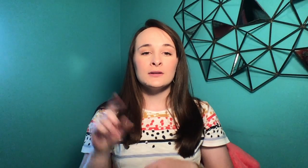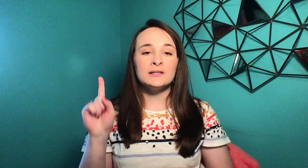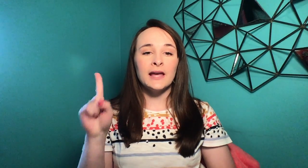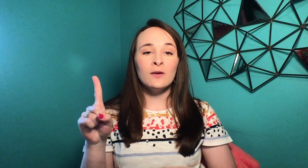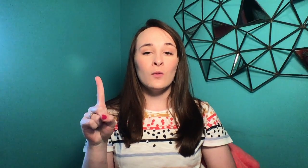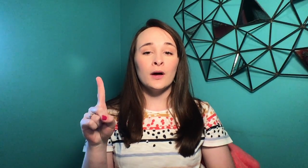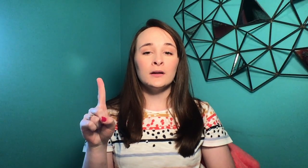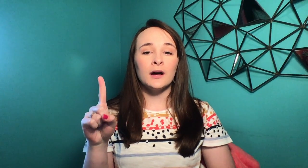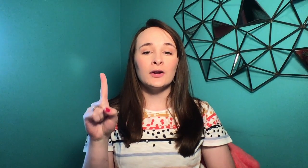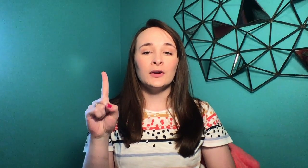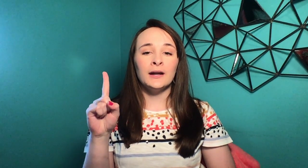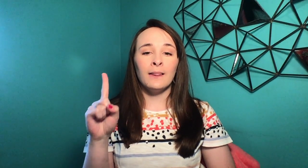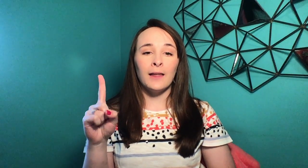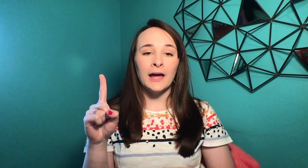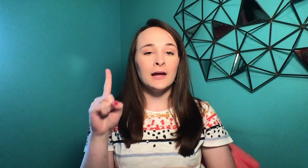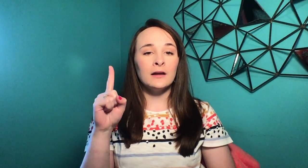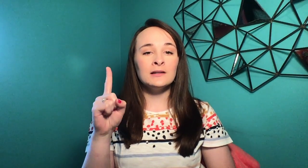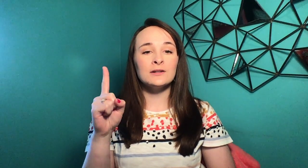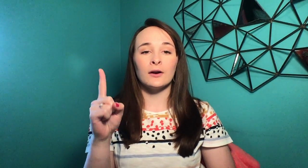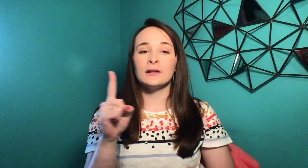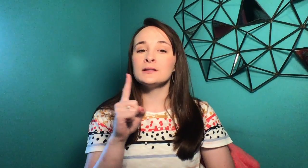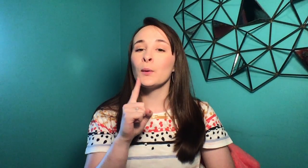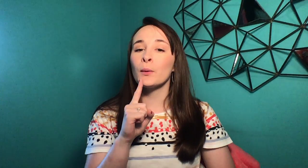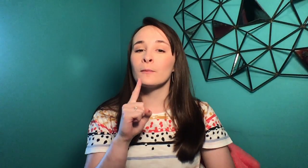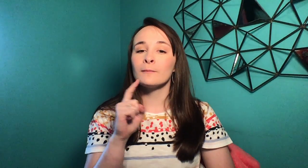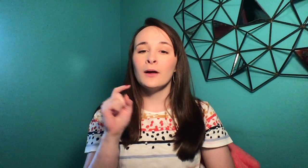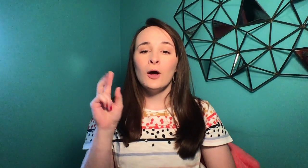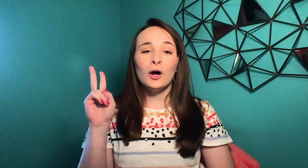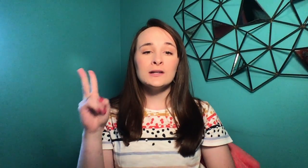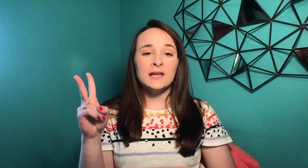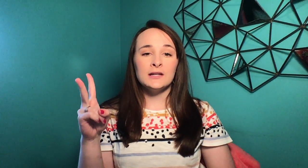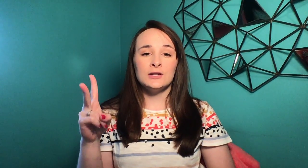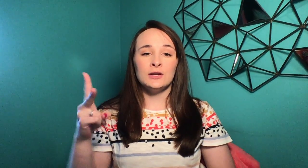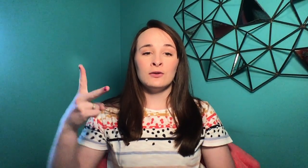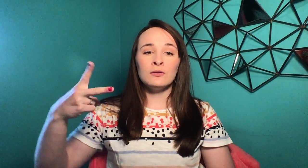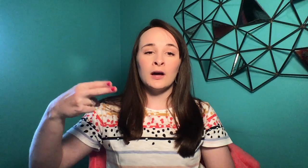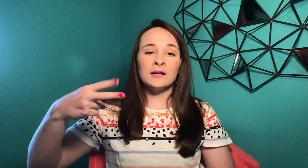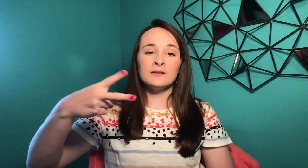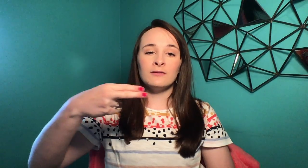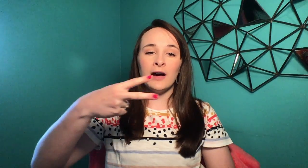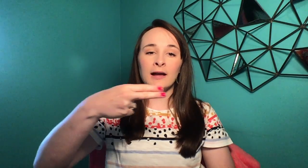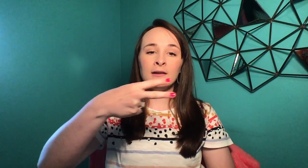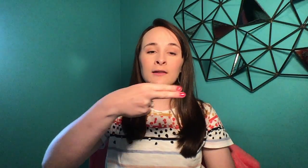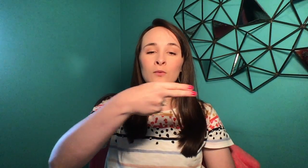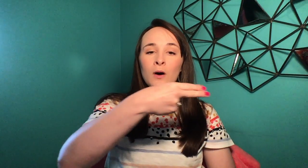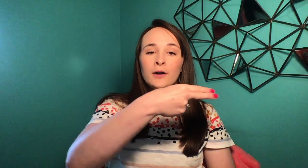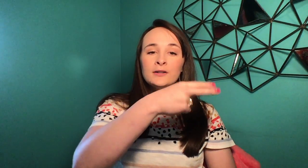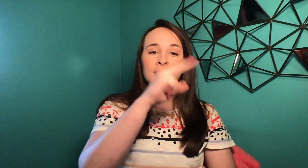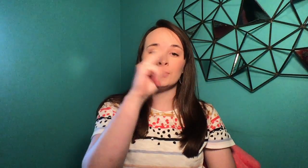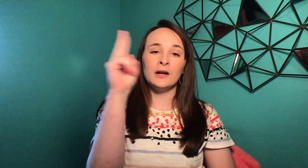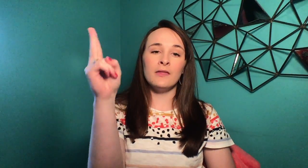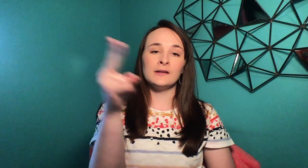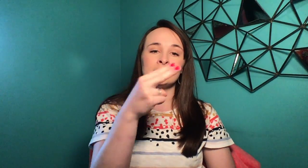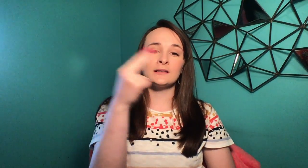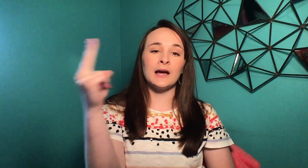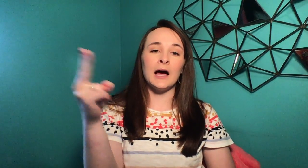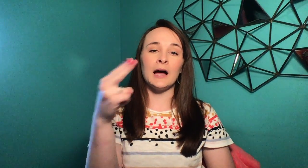on day one, God created light and darkness. On day two, God divided the waters and created the skies